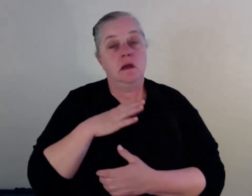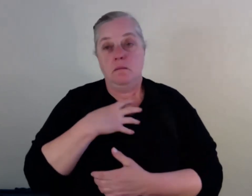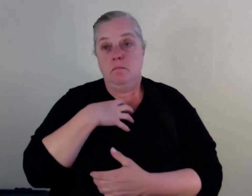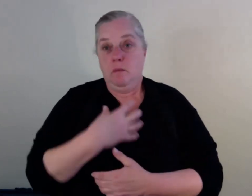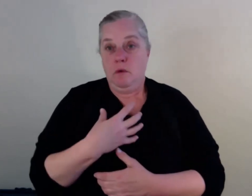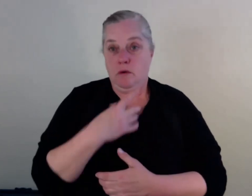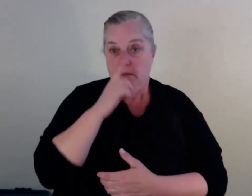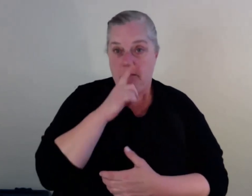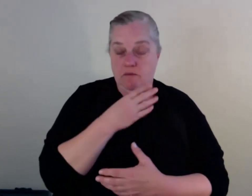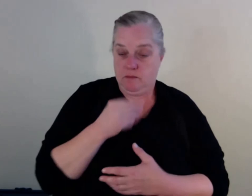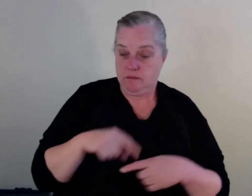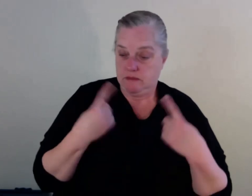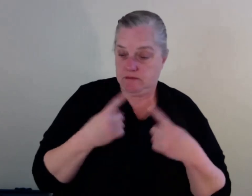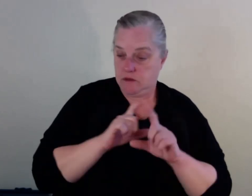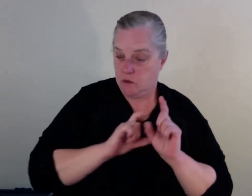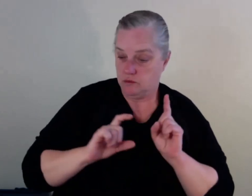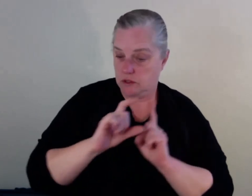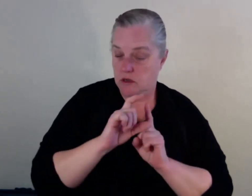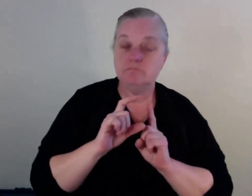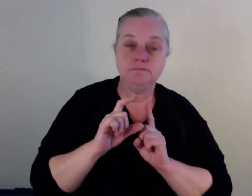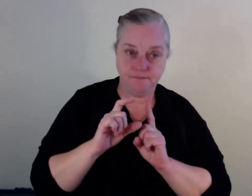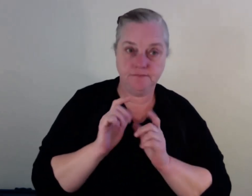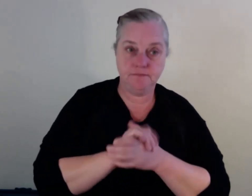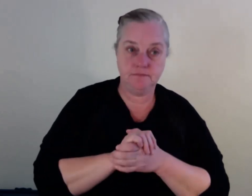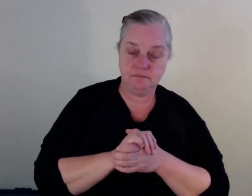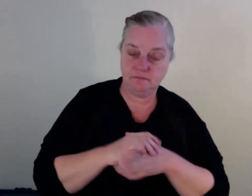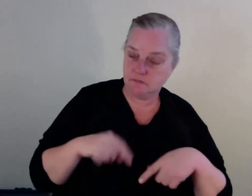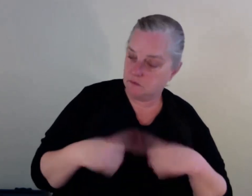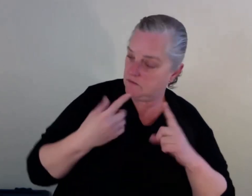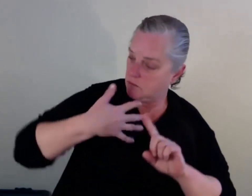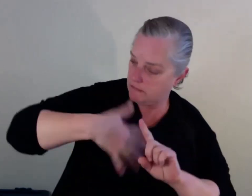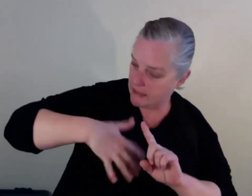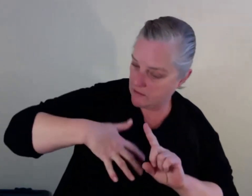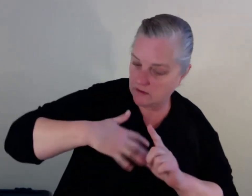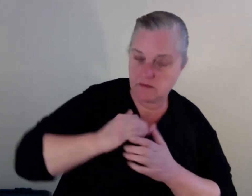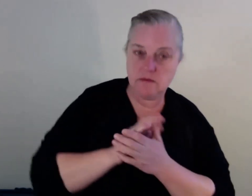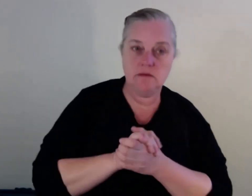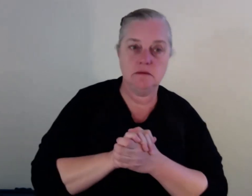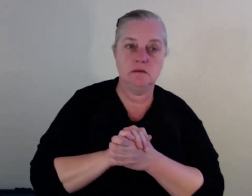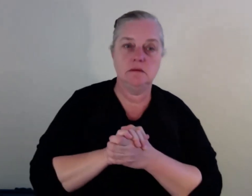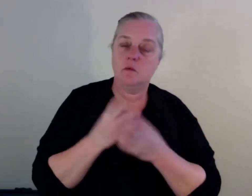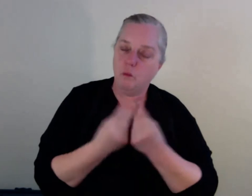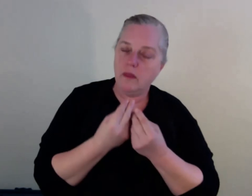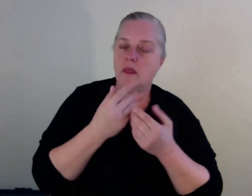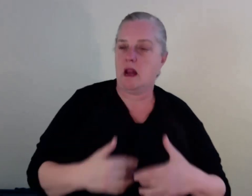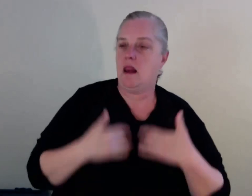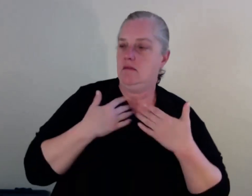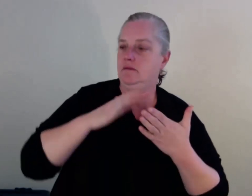different backgrounds and with a lived experience. It's not that you can just go and